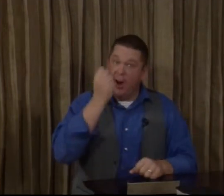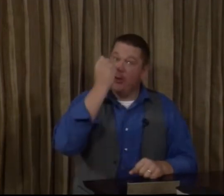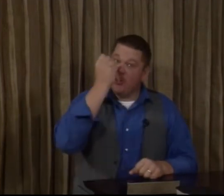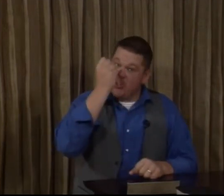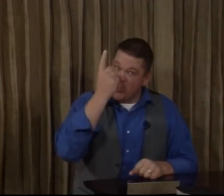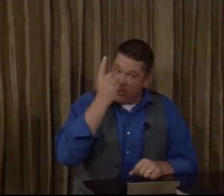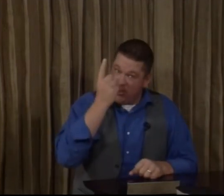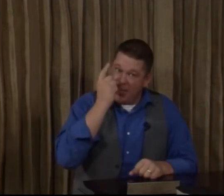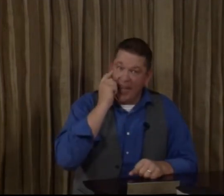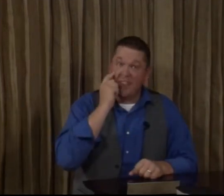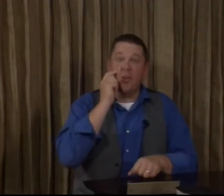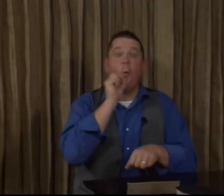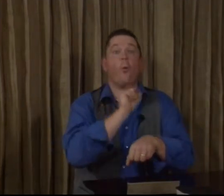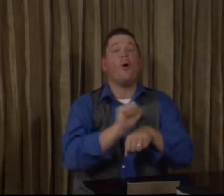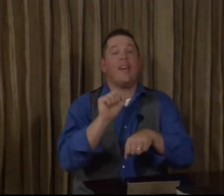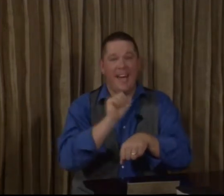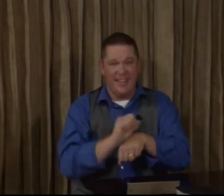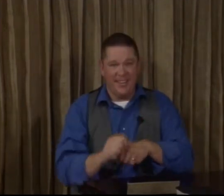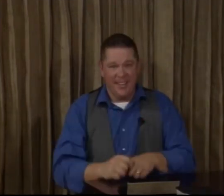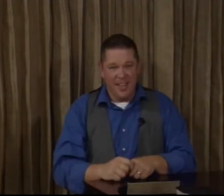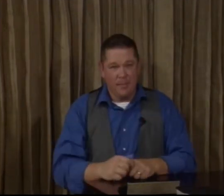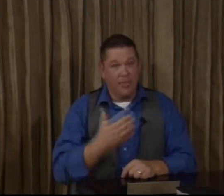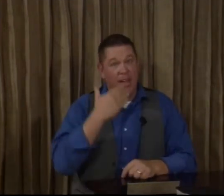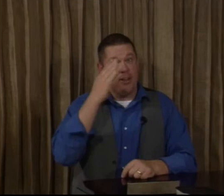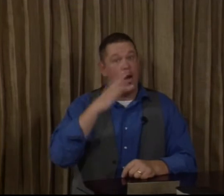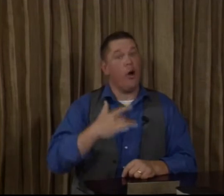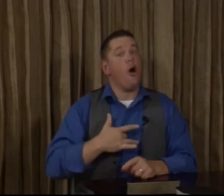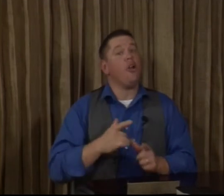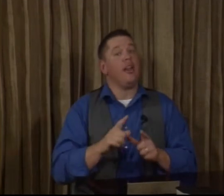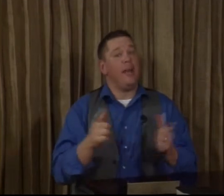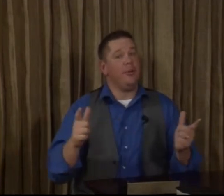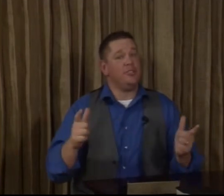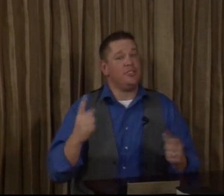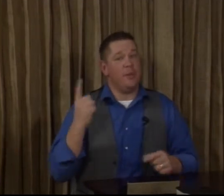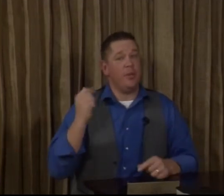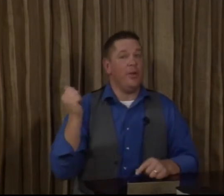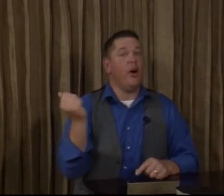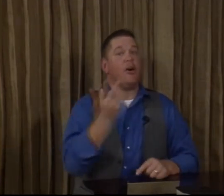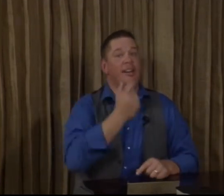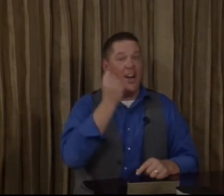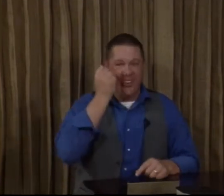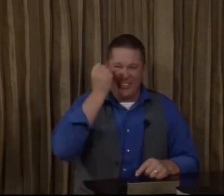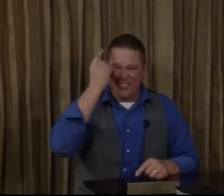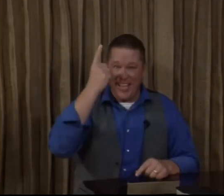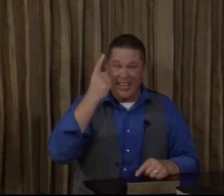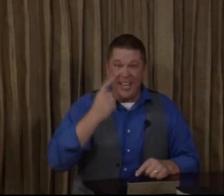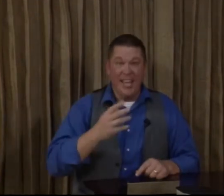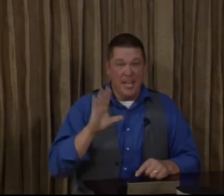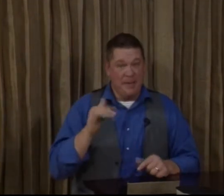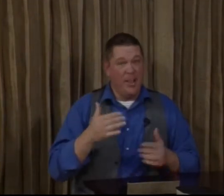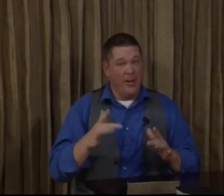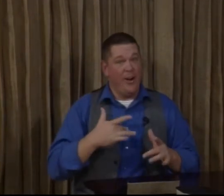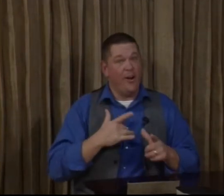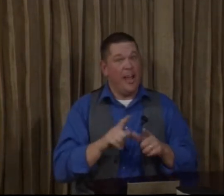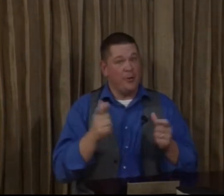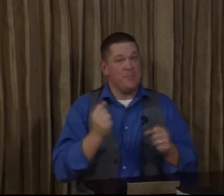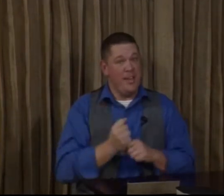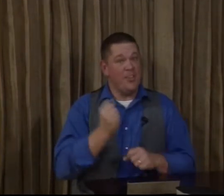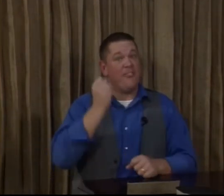understood if you'll work at it. But thank God heart language is something we all can understand. And by the way, heart language will make your